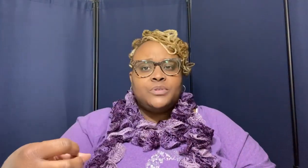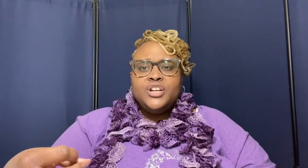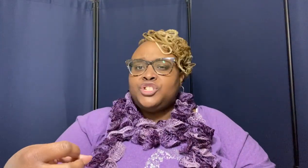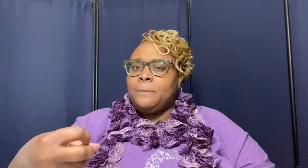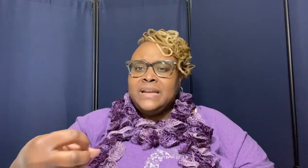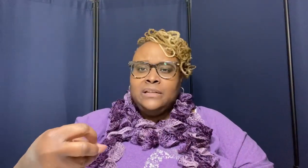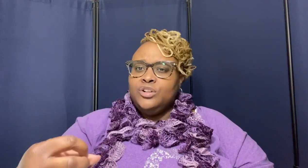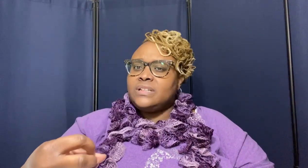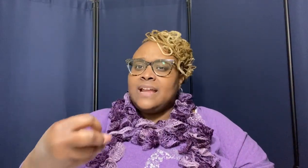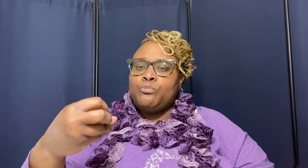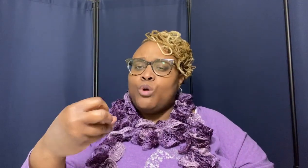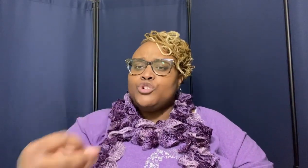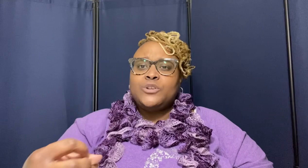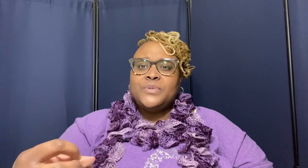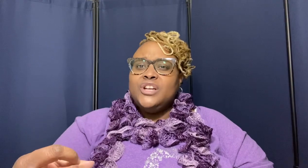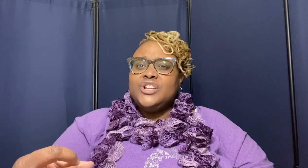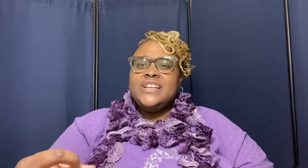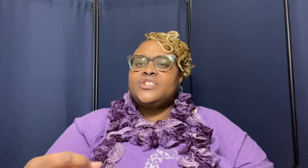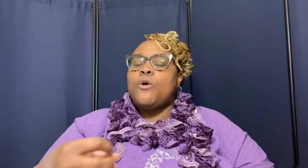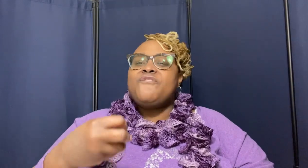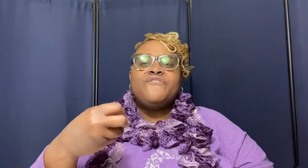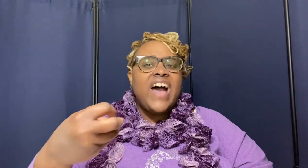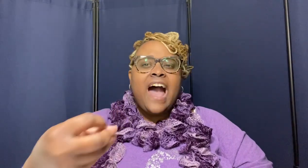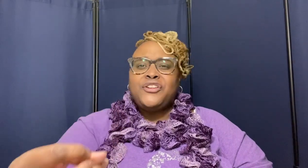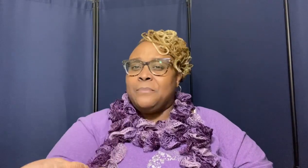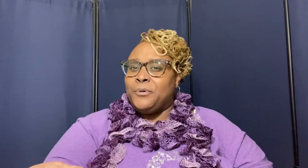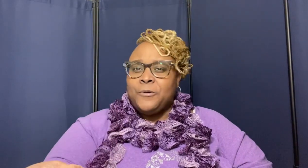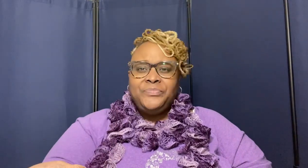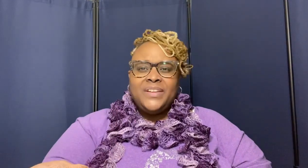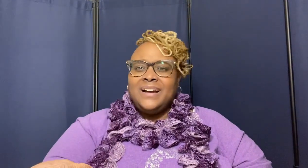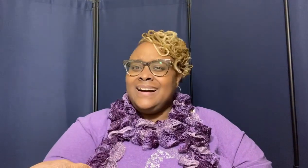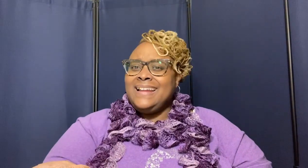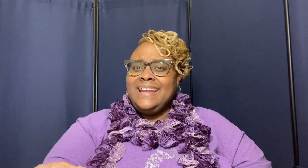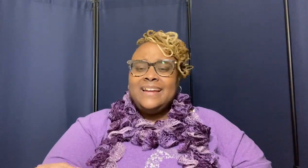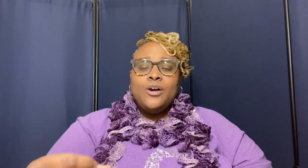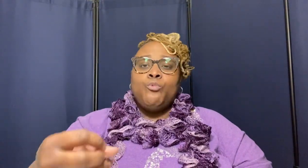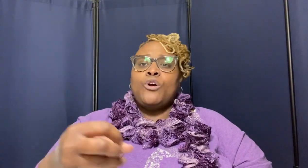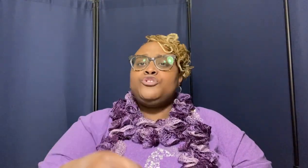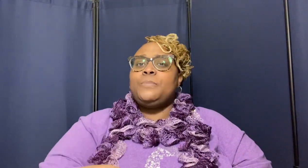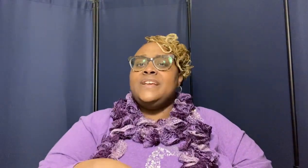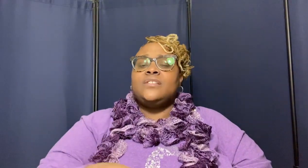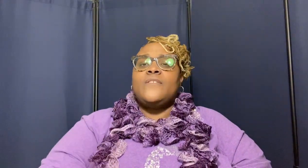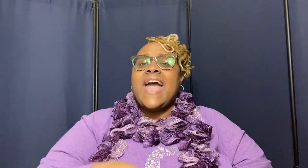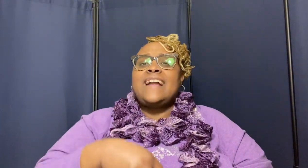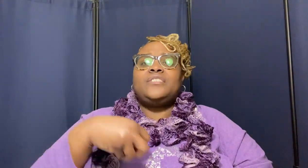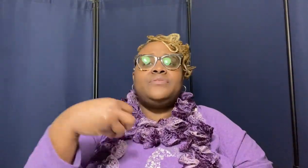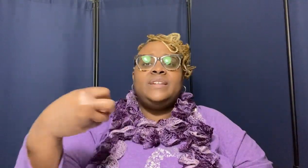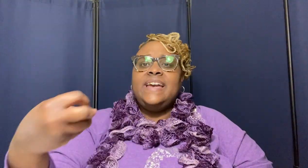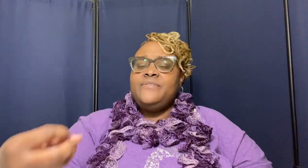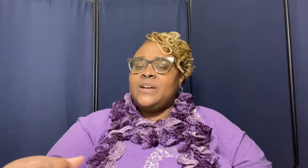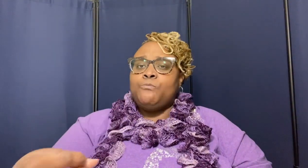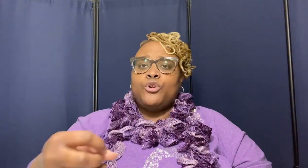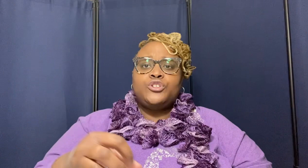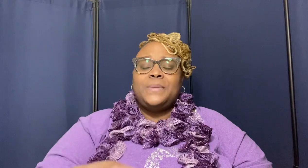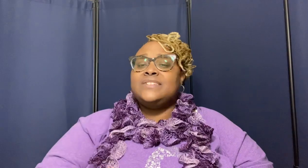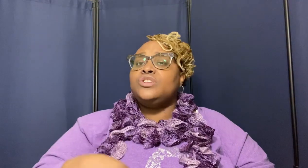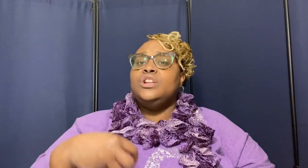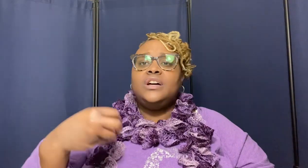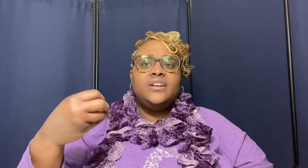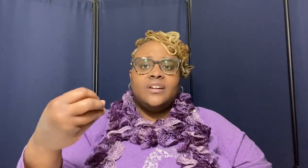should be looked at worship worship is so valuable honey worship is an act of giving worship is love